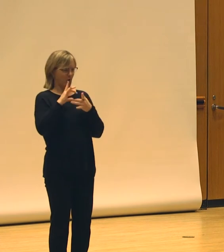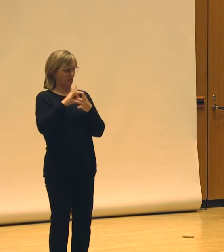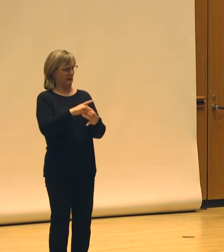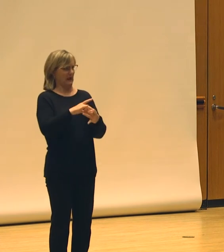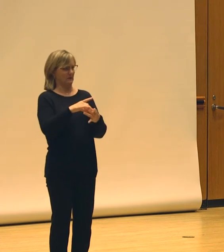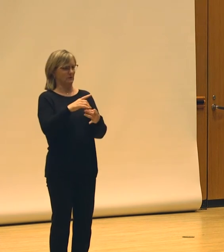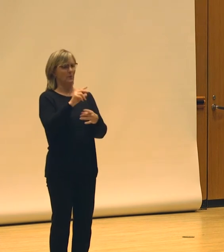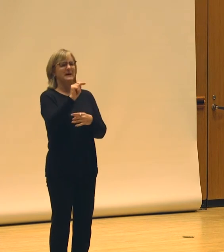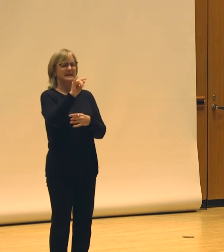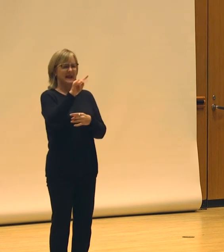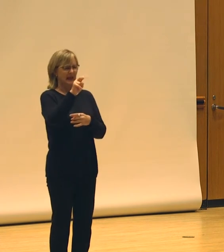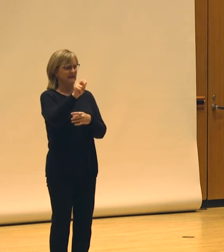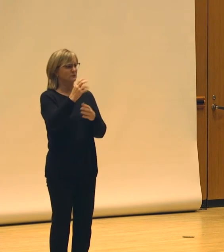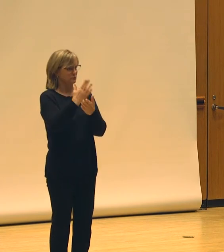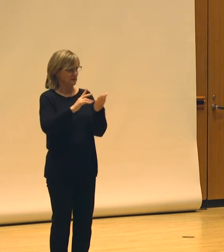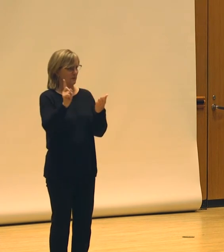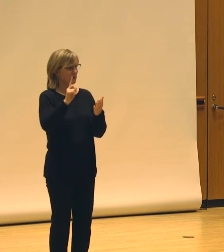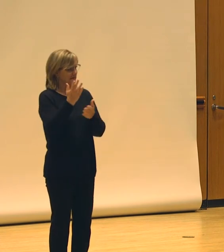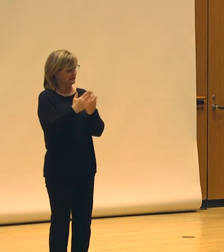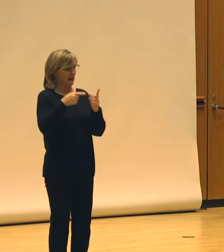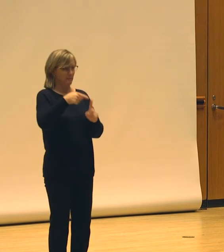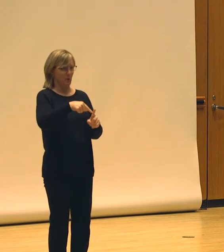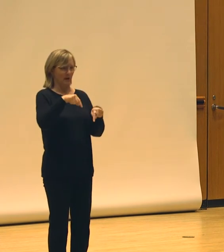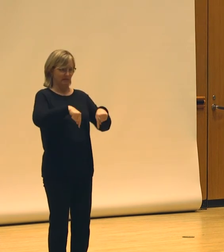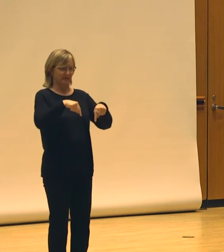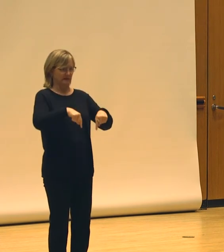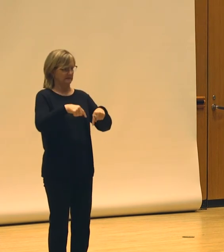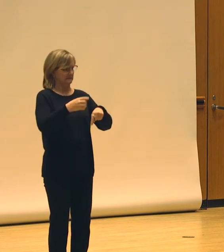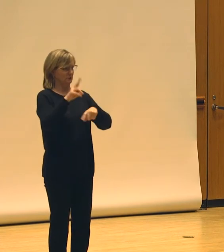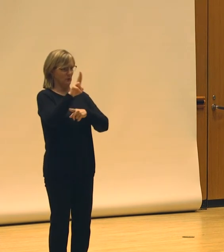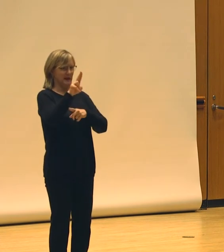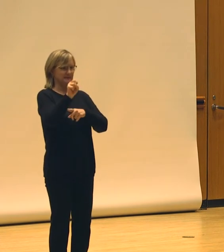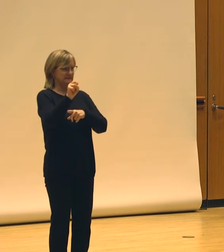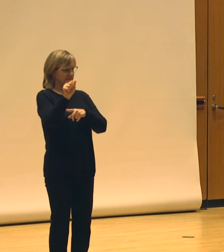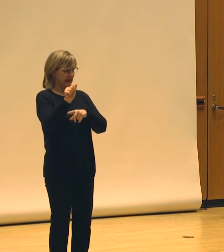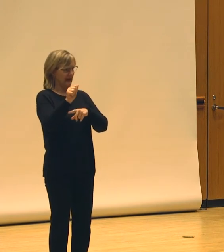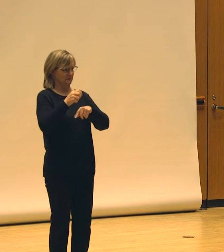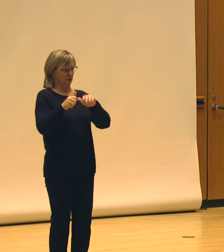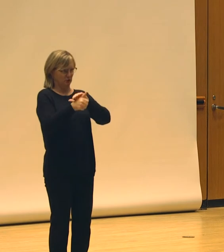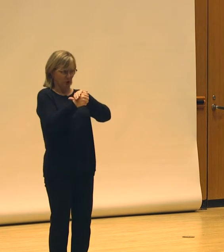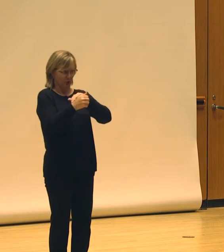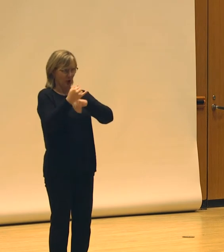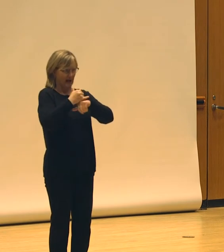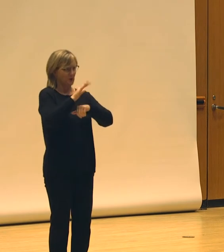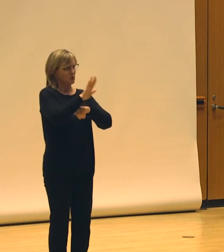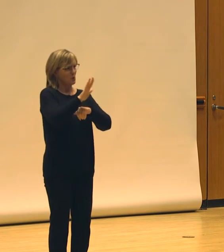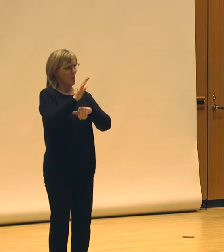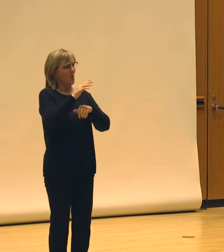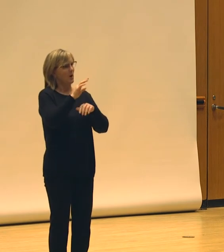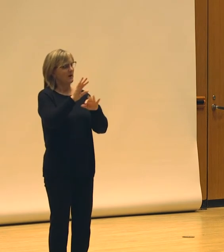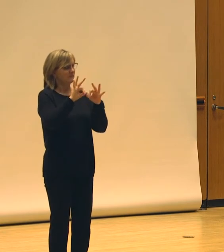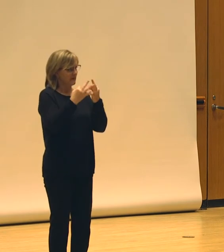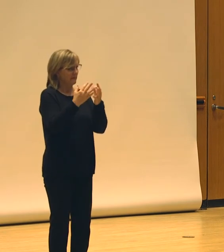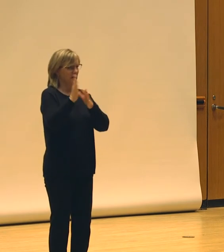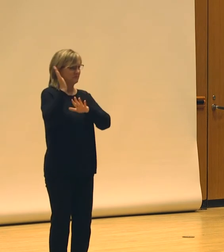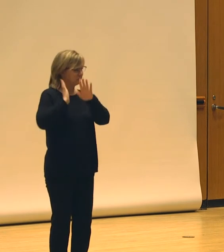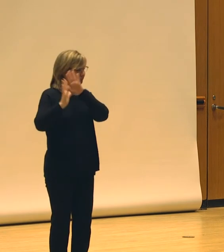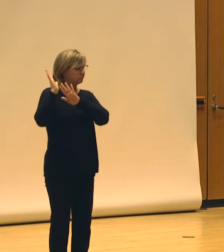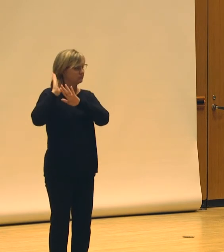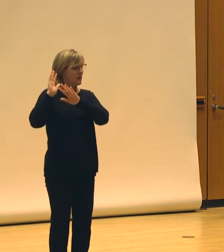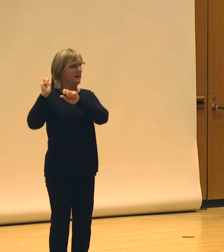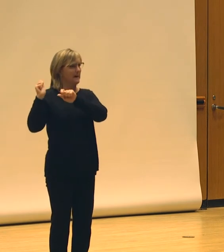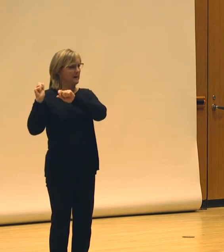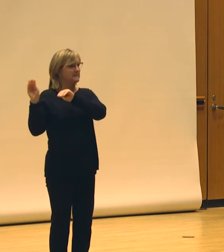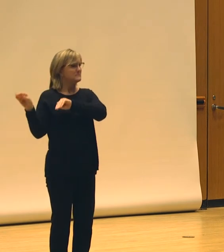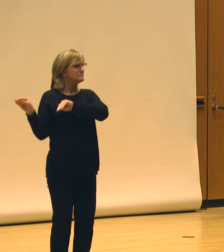at some point here in the United States on Turtle Island, your ancestors immigrated here and there's other cultures that they are part of.